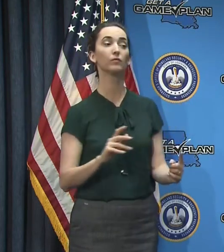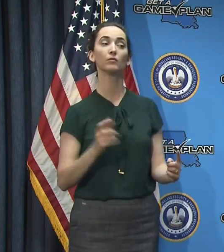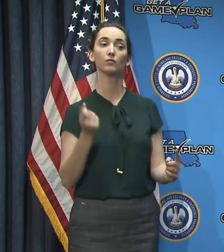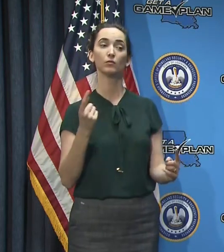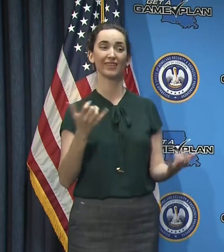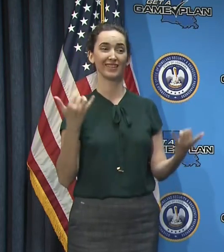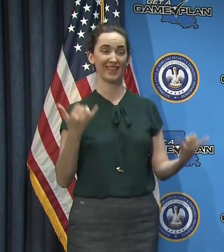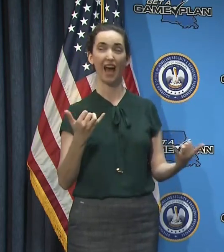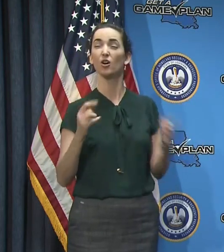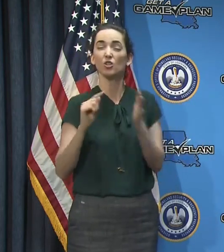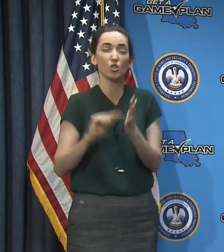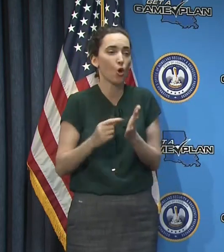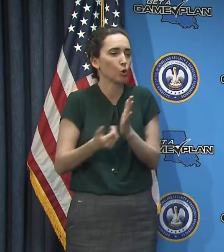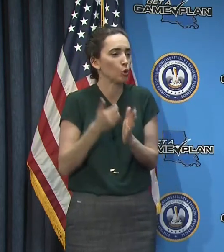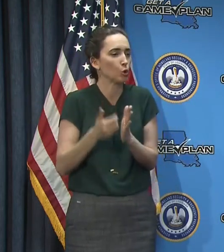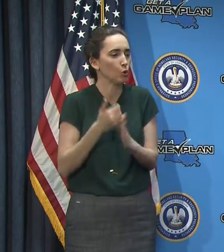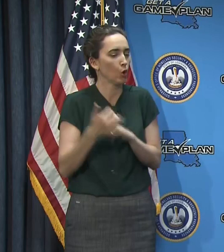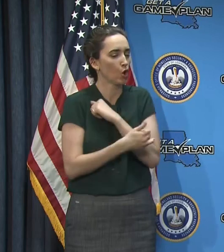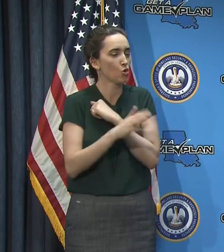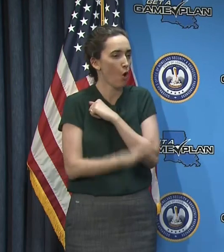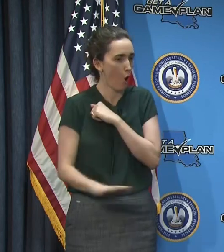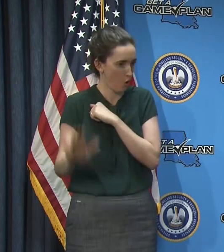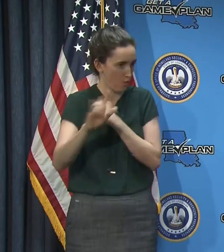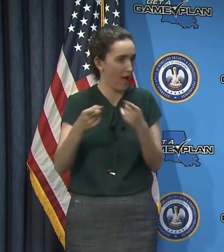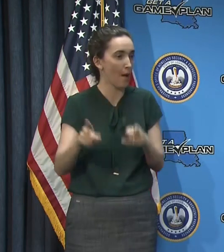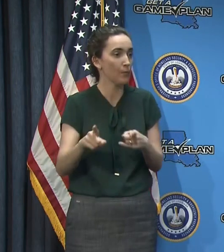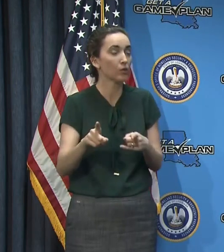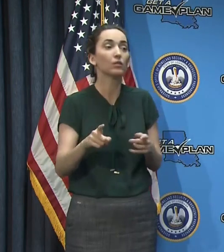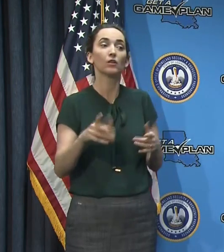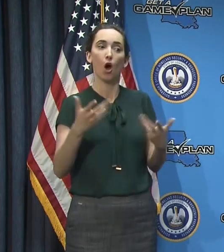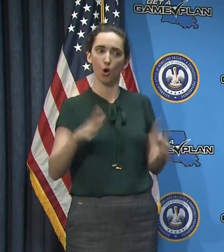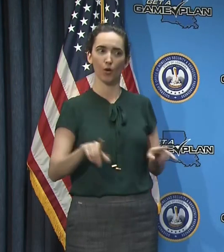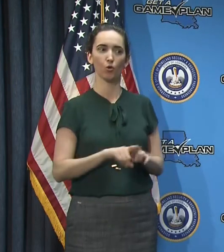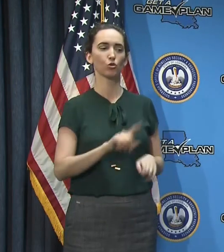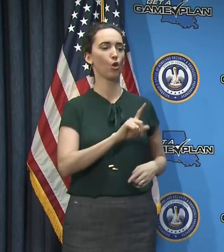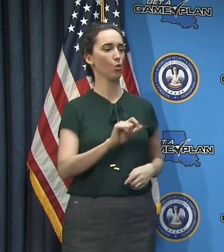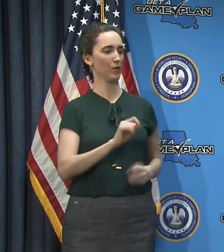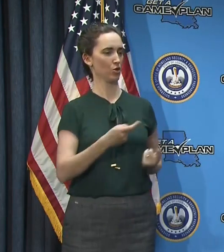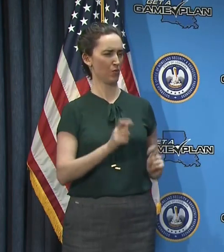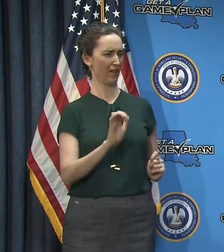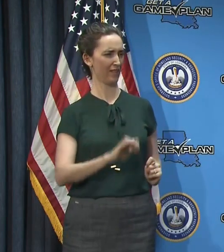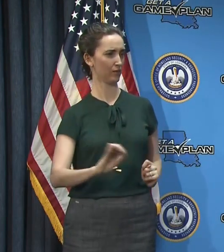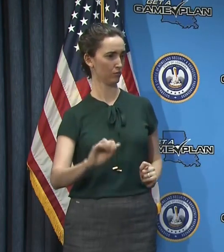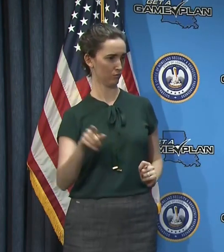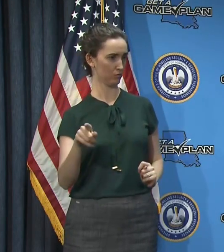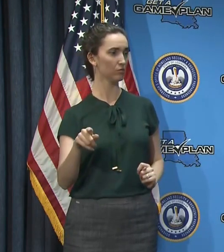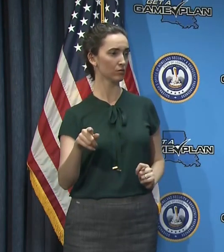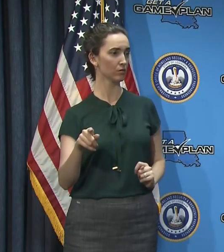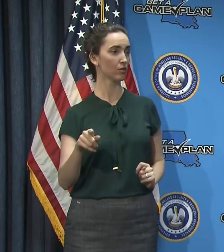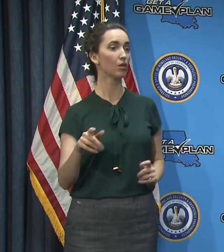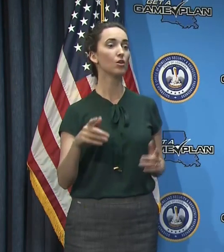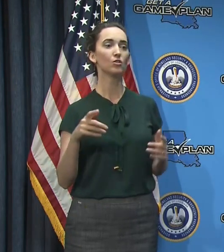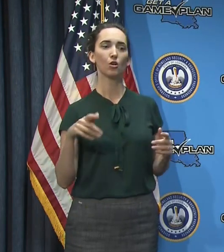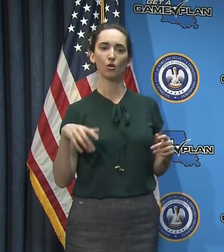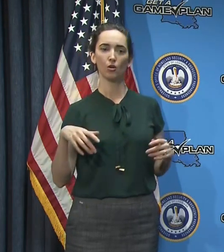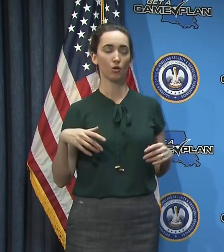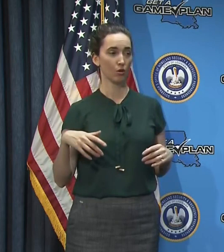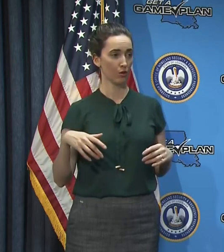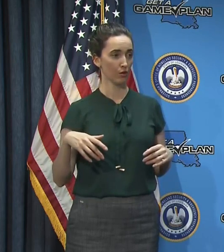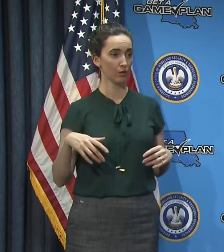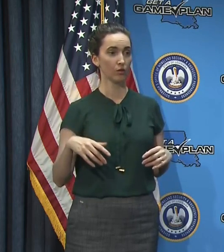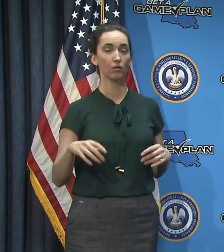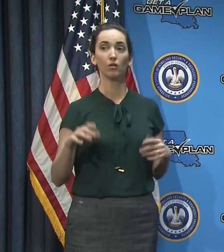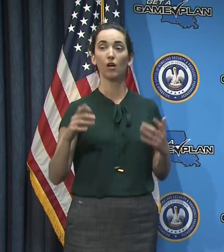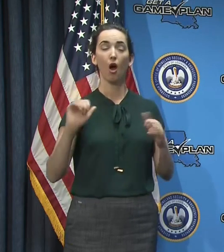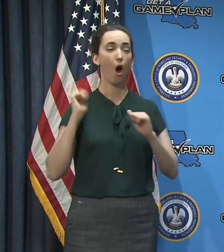happen across the country. Uh, it is happening in Louisiana as well. And, and so we, we really are on the front end of